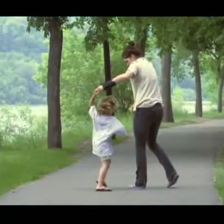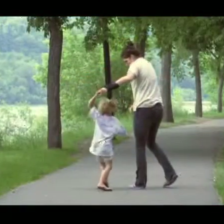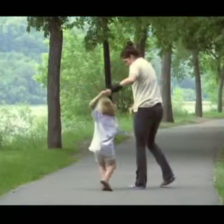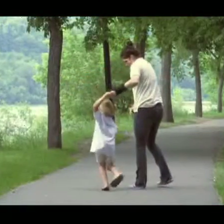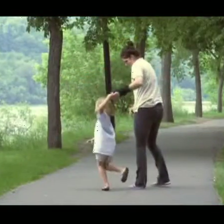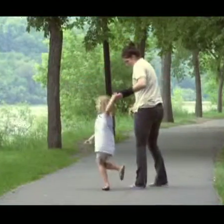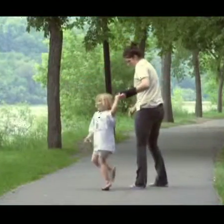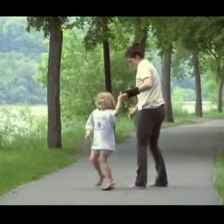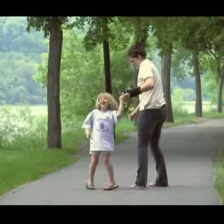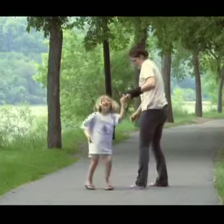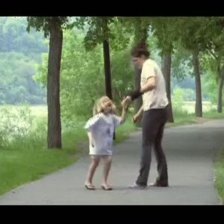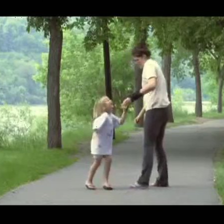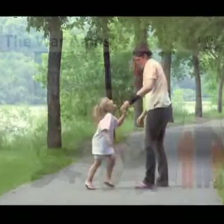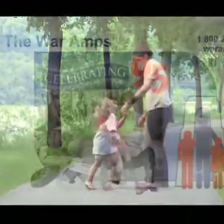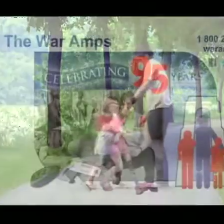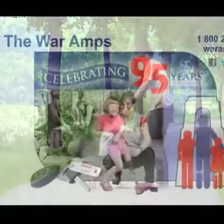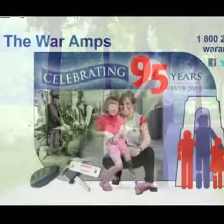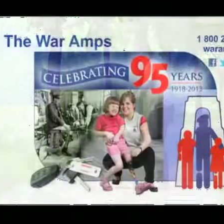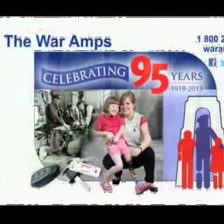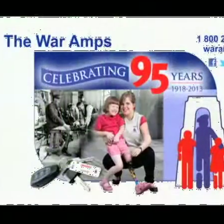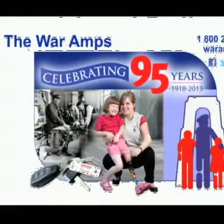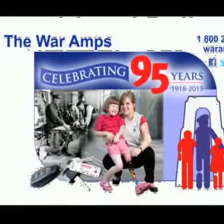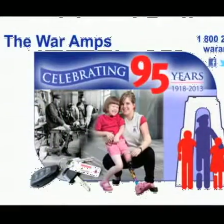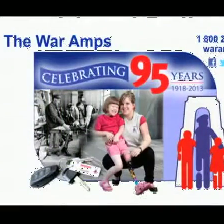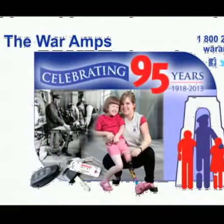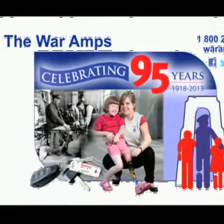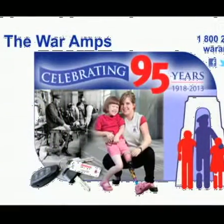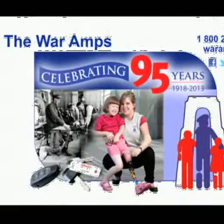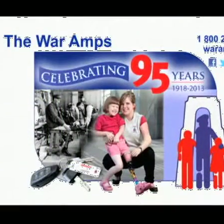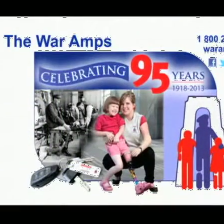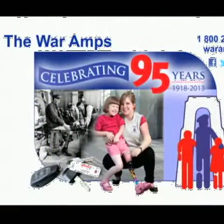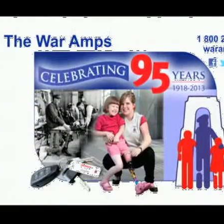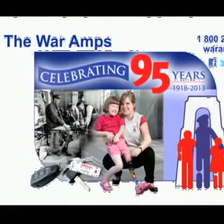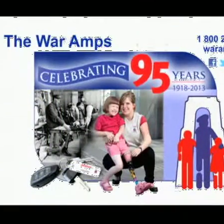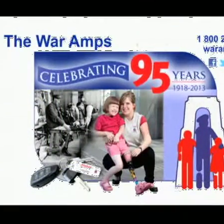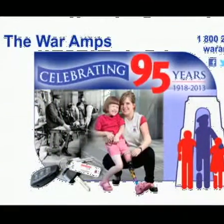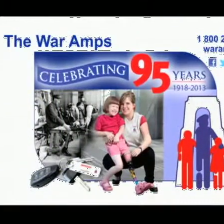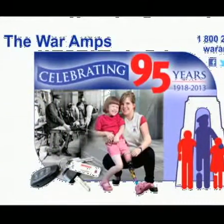Service, the War Amps is carrying on its legacy of amputees helping amputees.